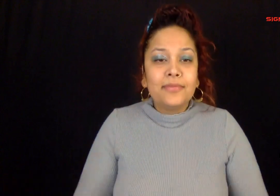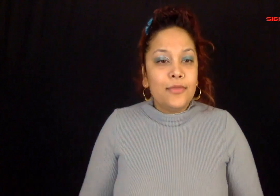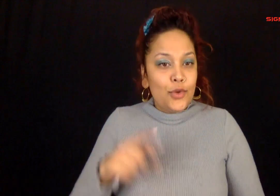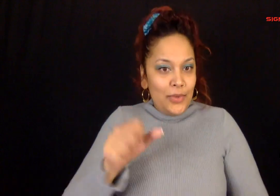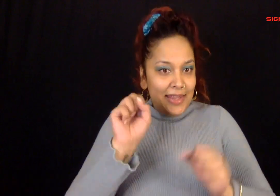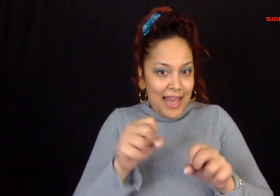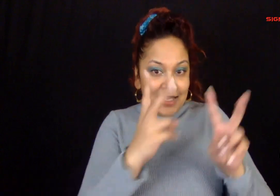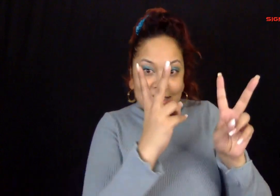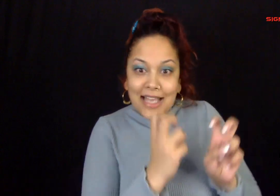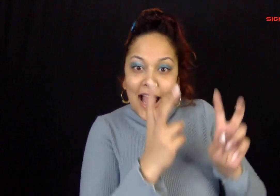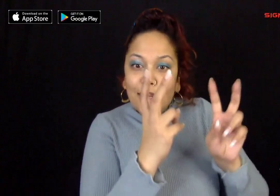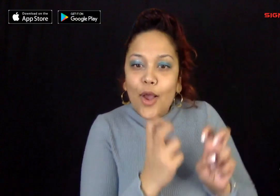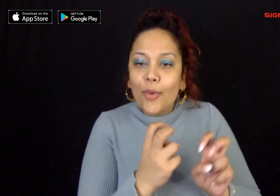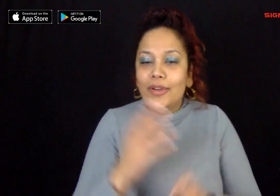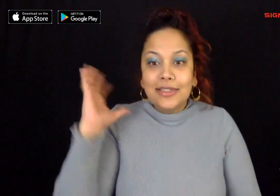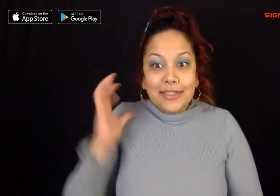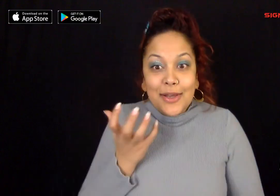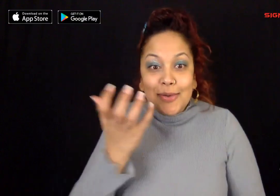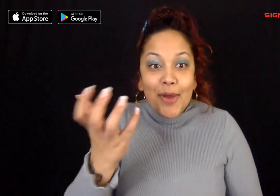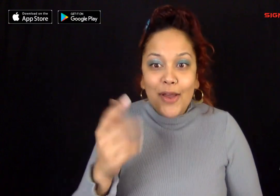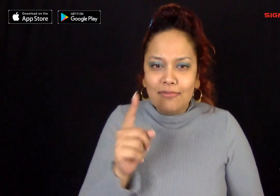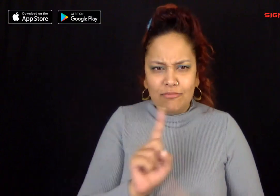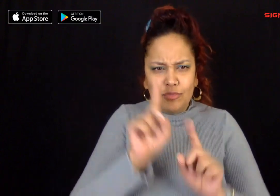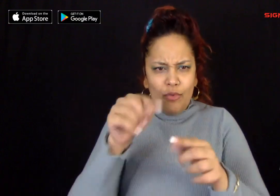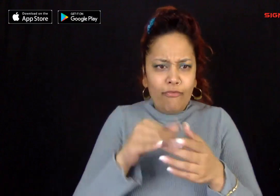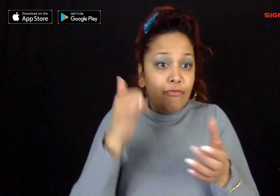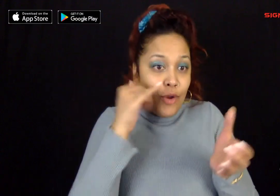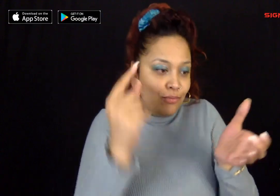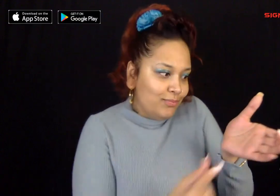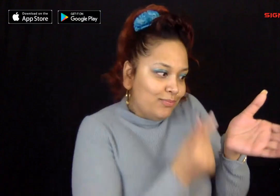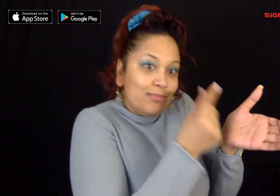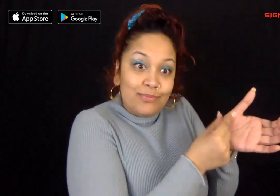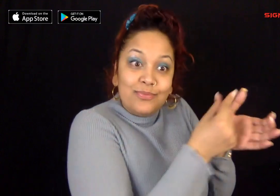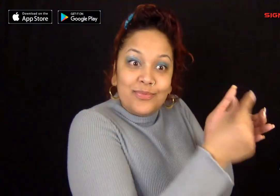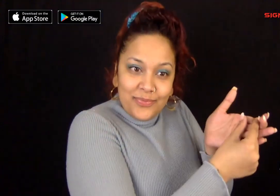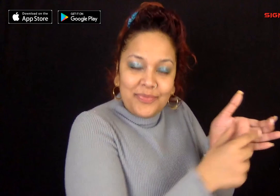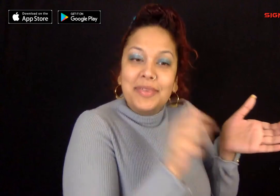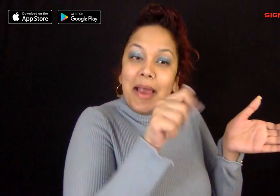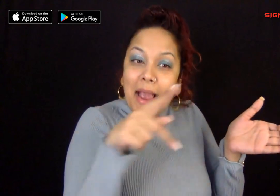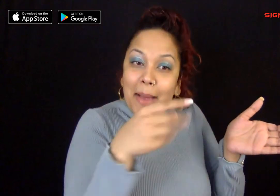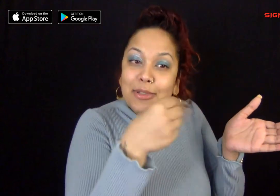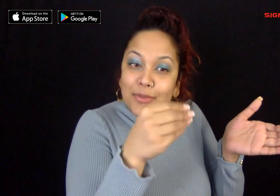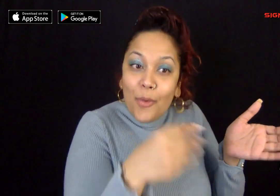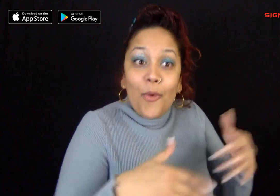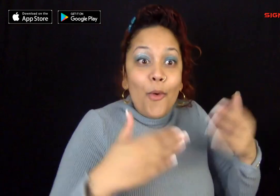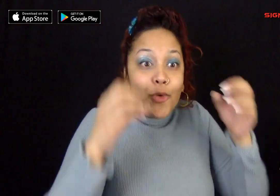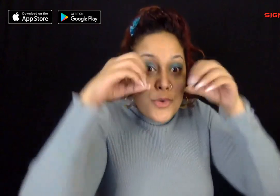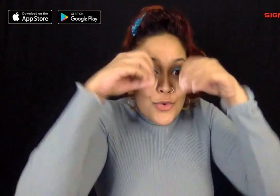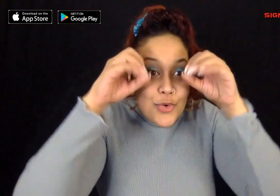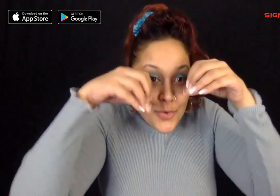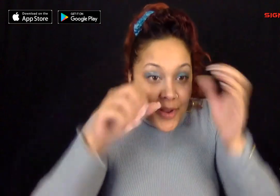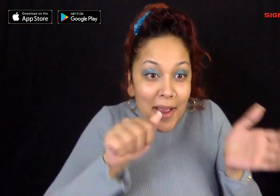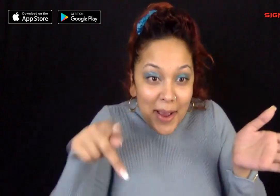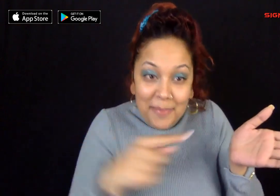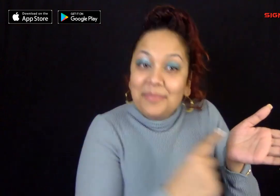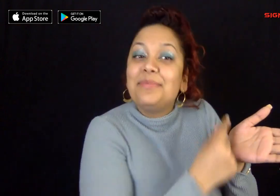broadcast happen. You can download the Sign One News app by heading to the App Store or Google Play Store on your